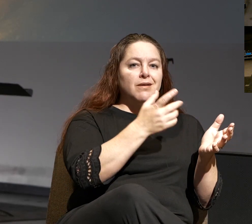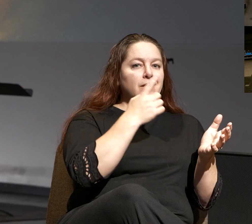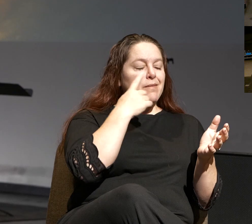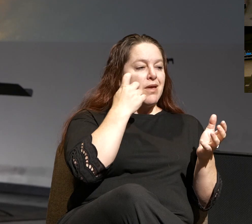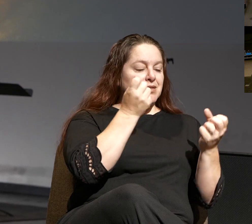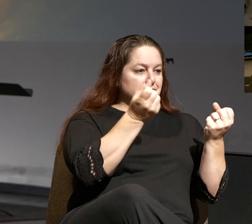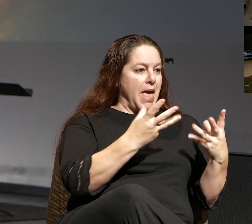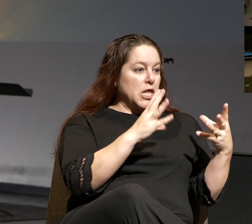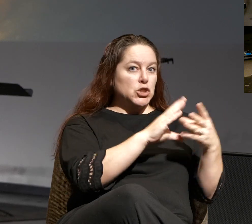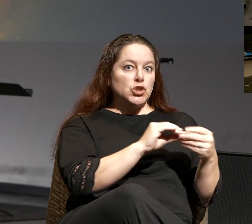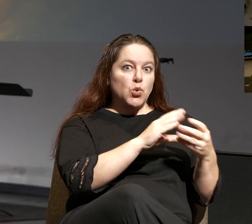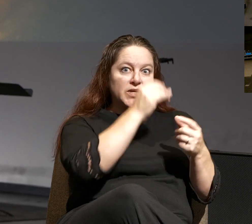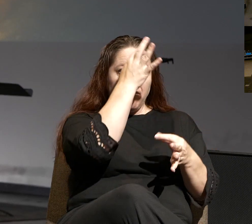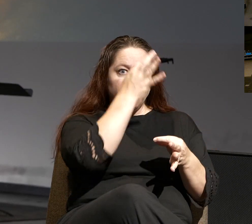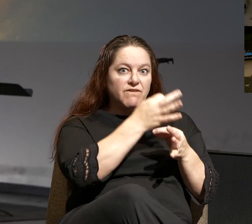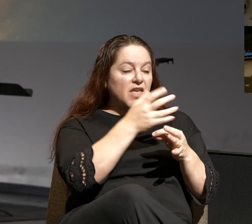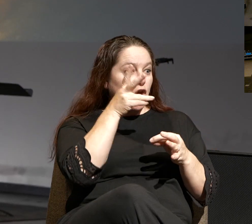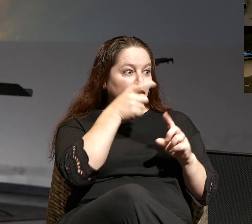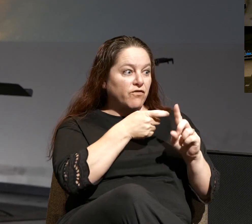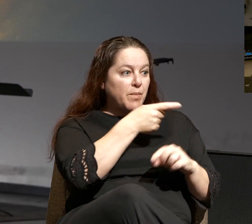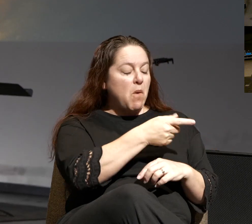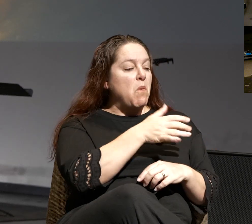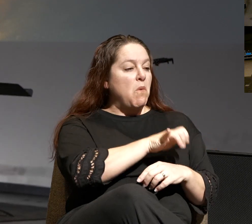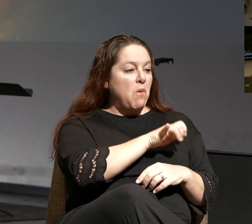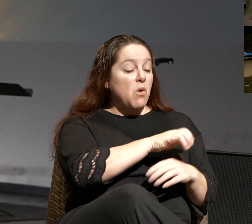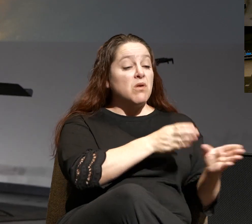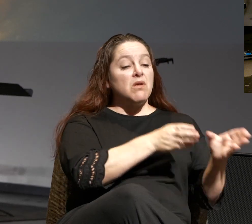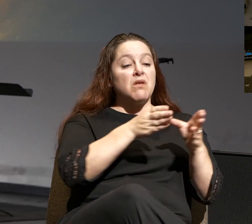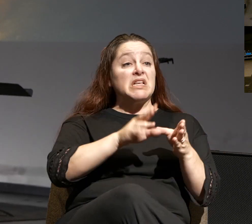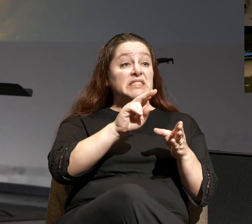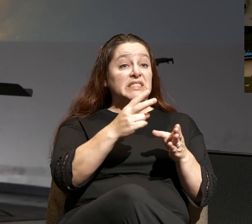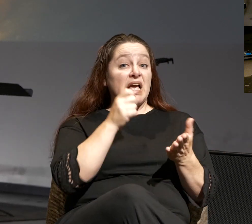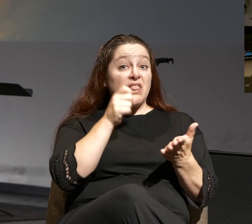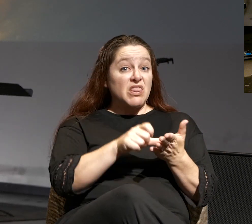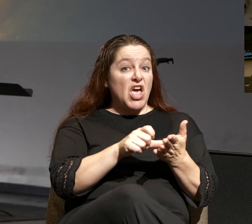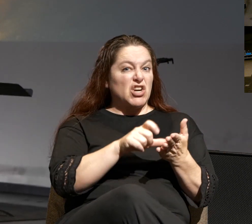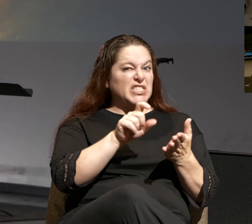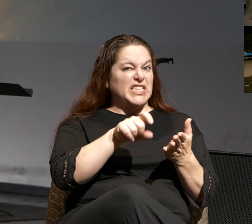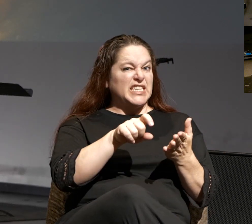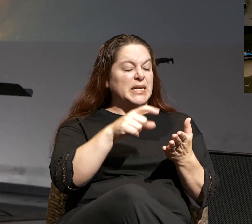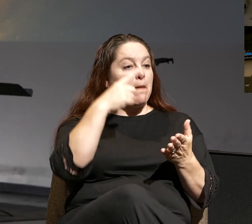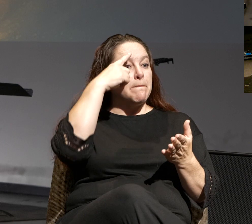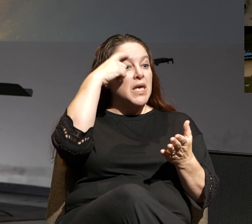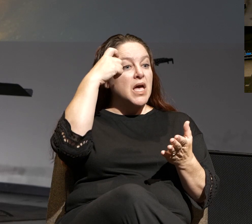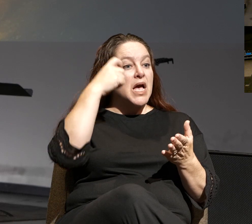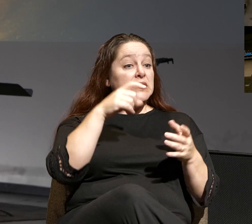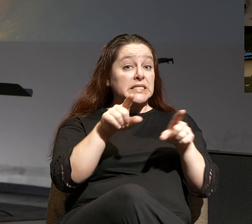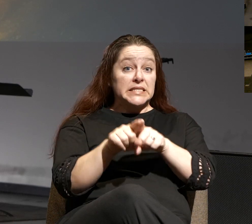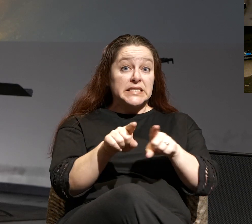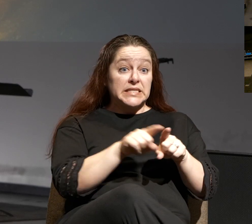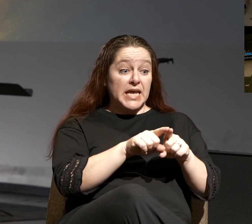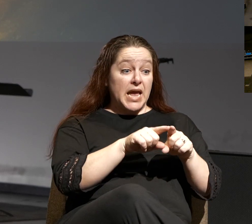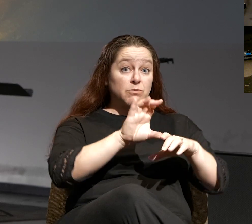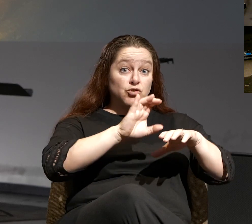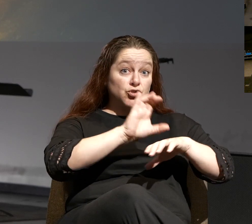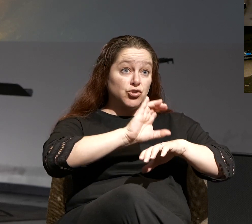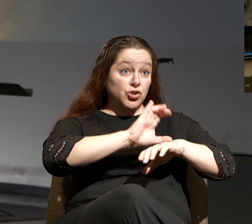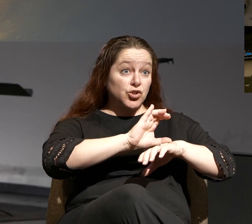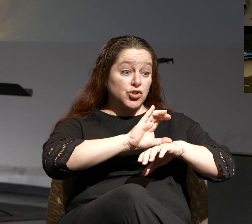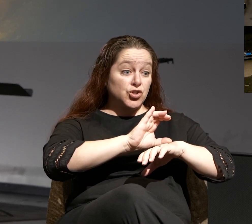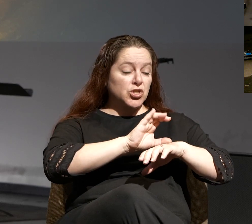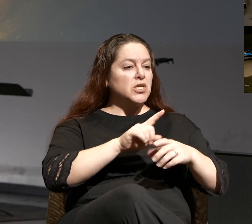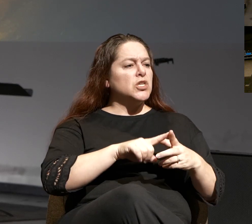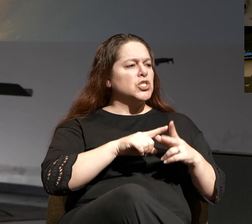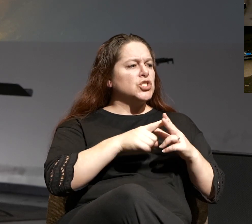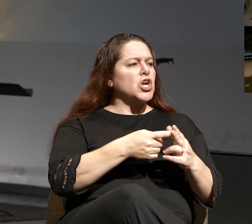of faith he had heard. A second letter to the Thessalonians became necessary when this same heavily persecuted church started